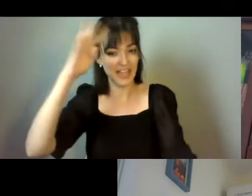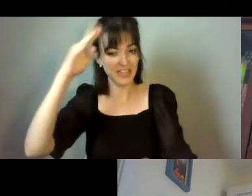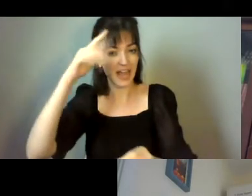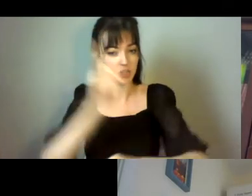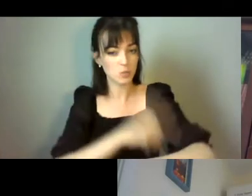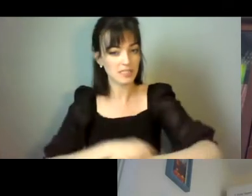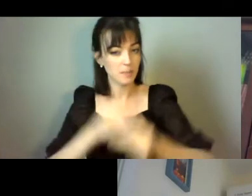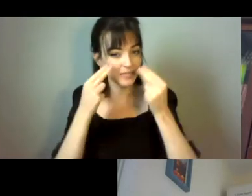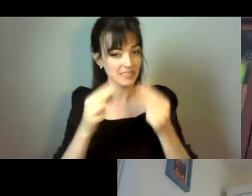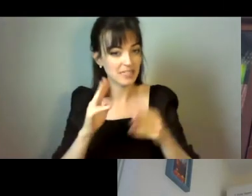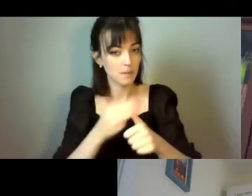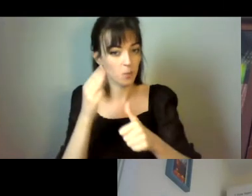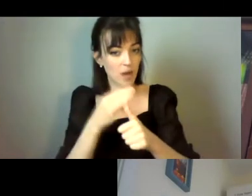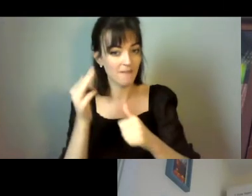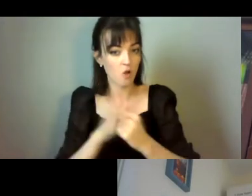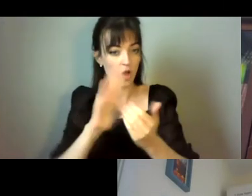the legislation?